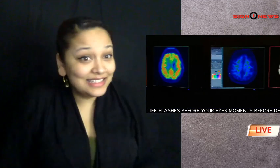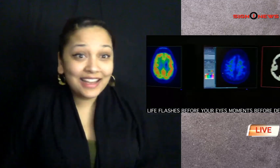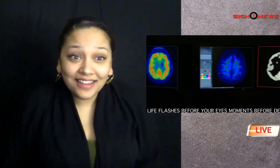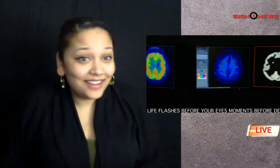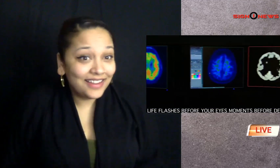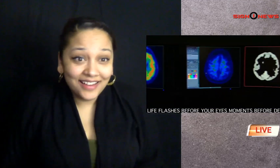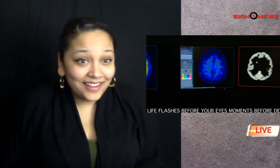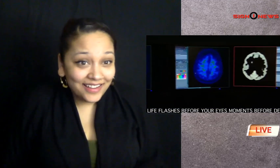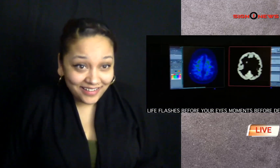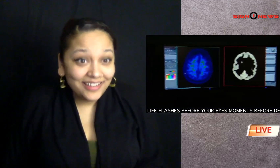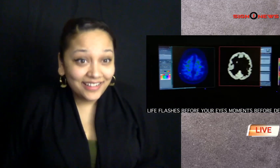amazing